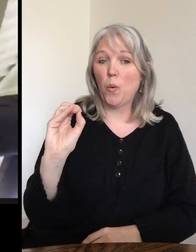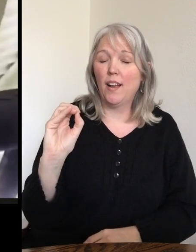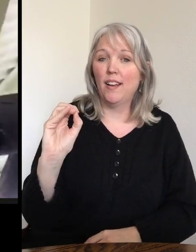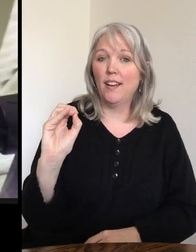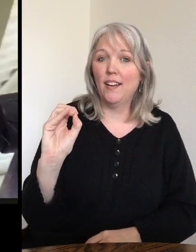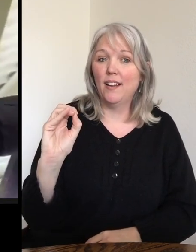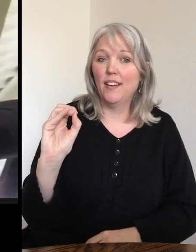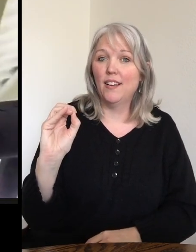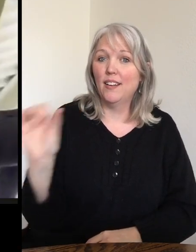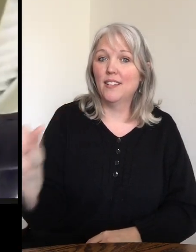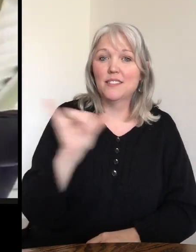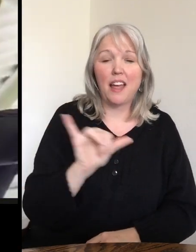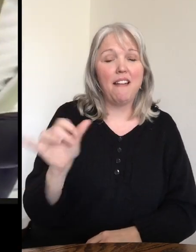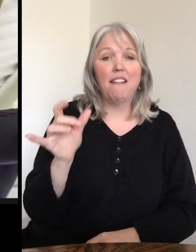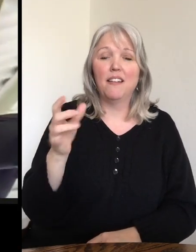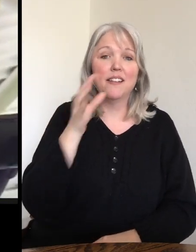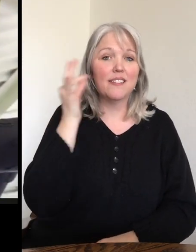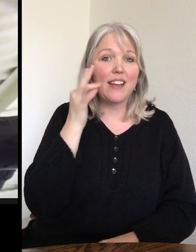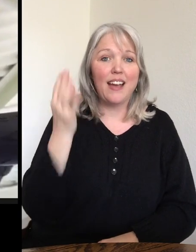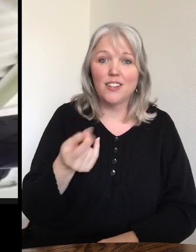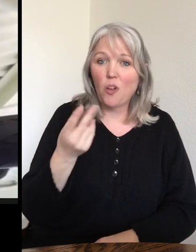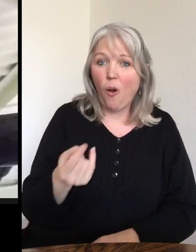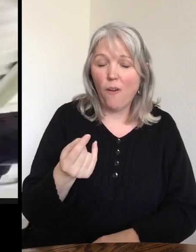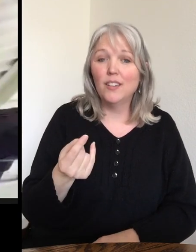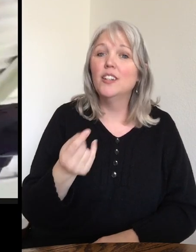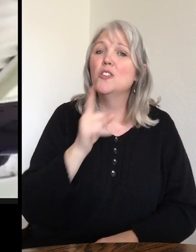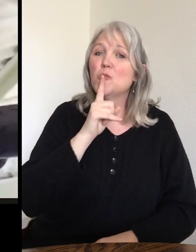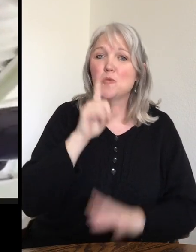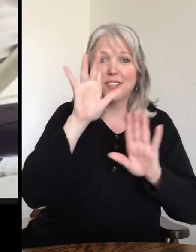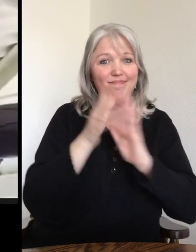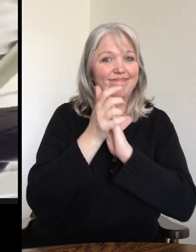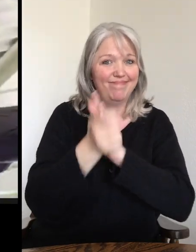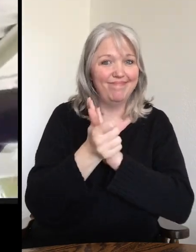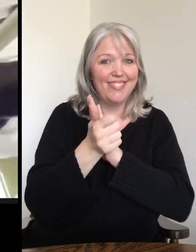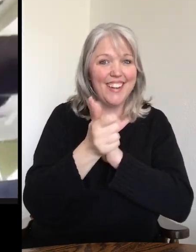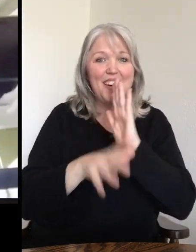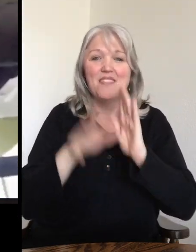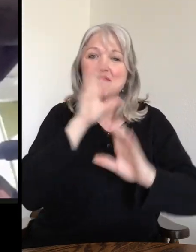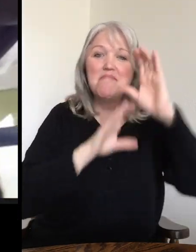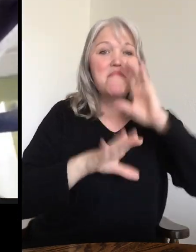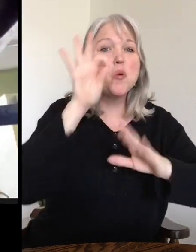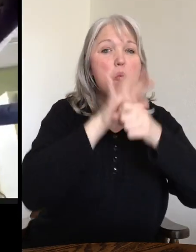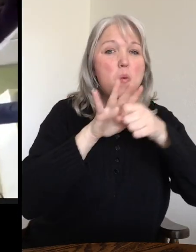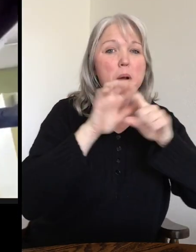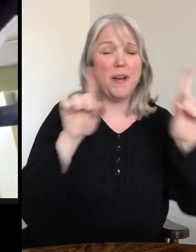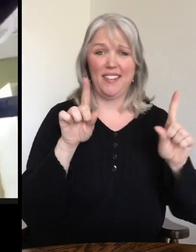some of our cats and dogs at home, is really great at getting into new spaces, but not always the best